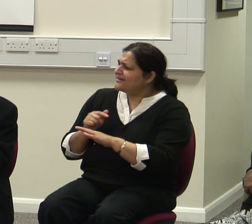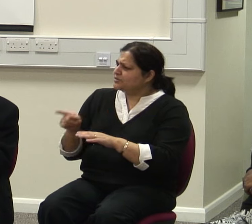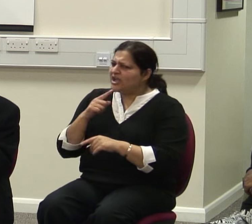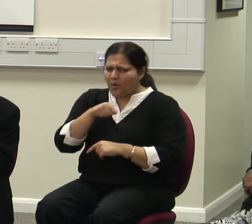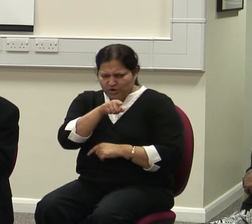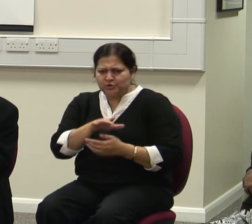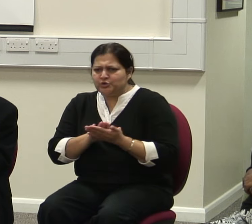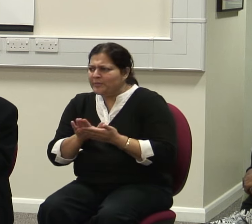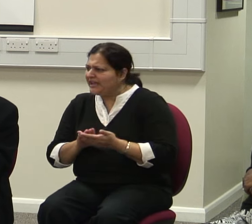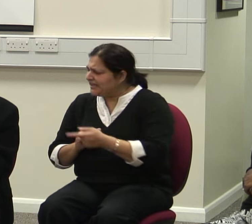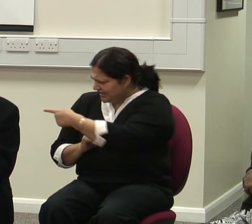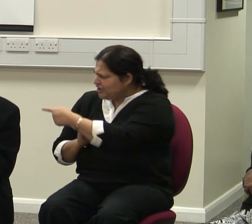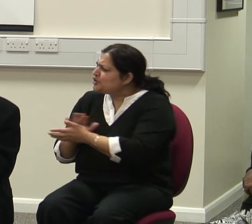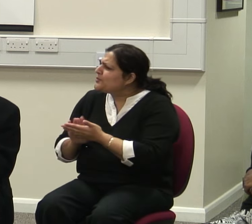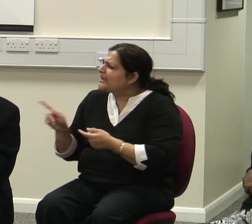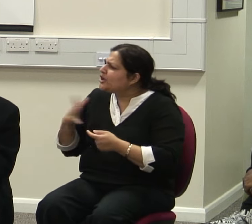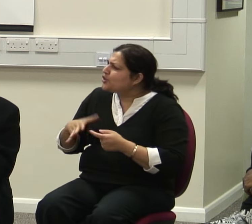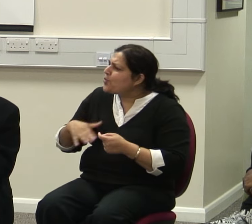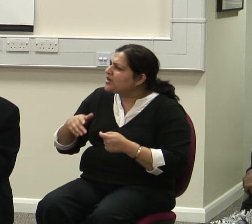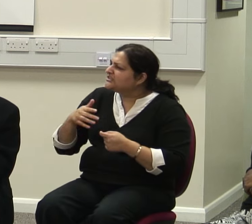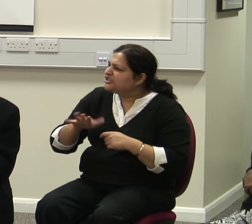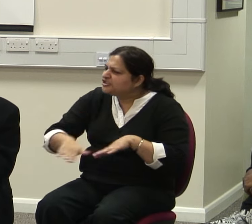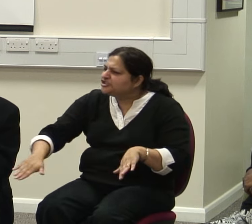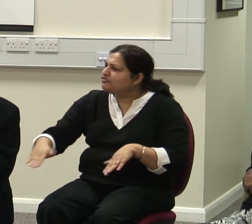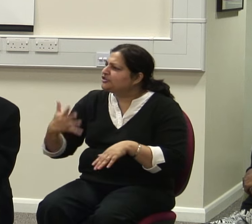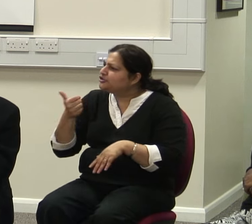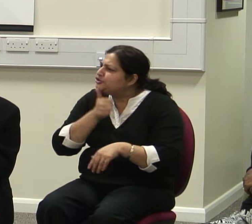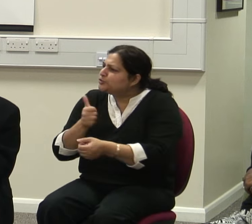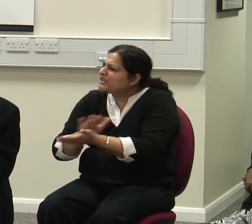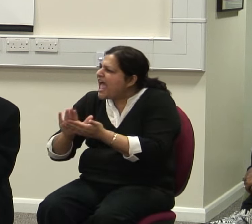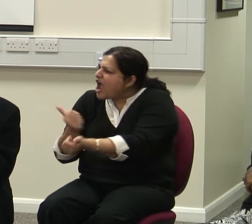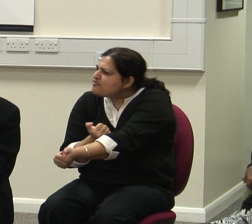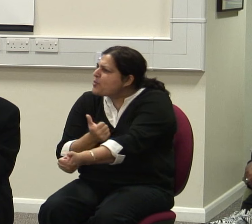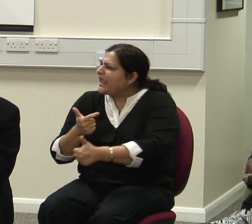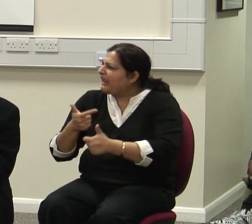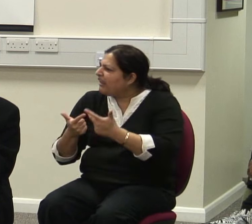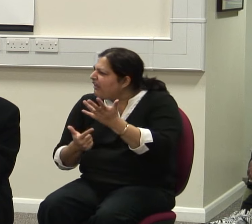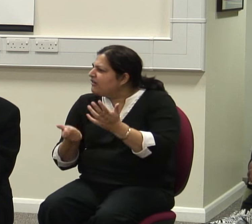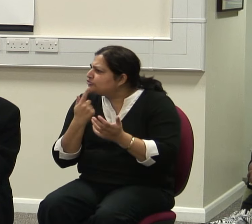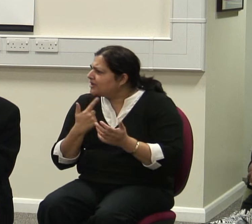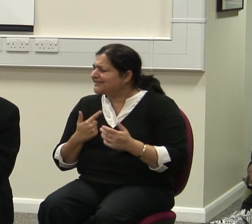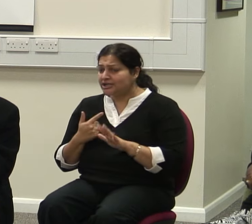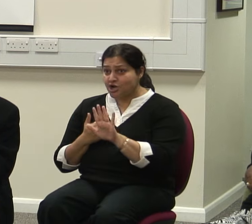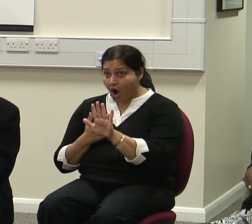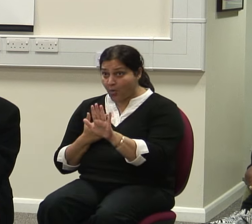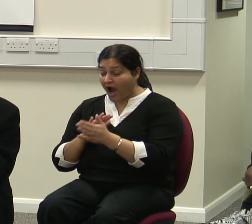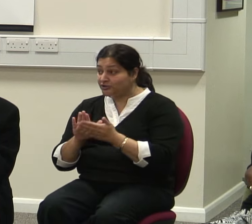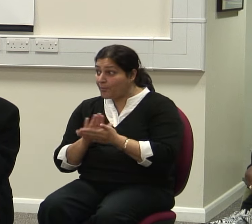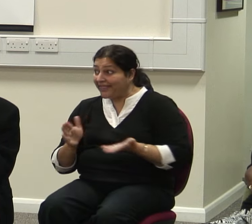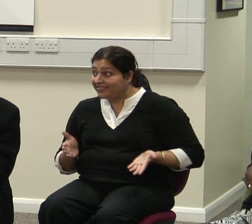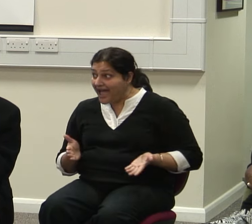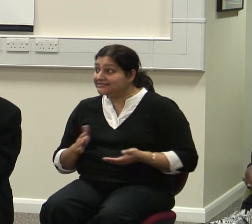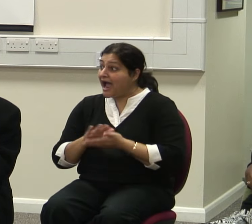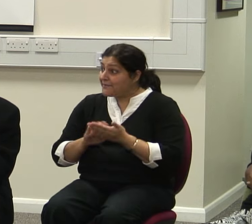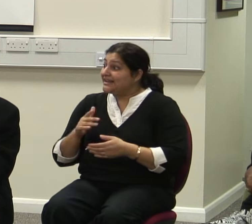I don't want any of those things. I just don't want doctors to lock up people and drug them forcibly